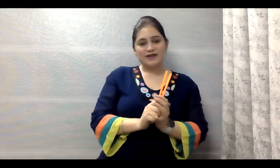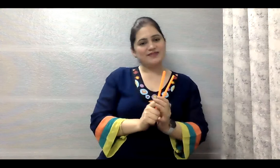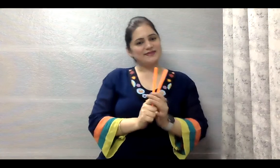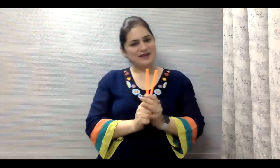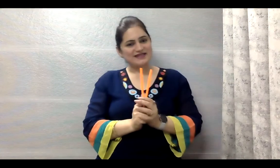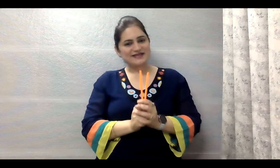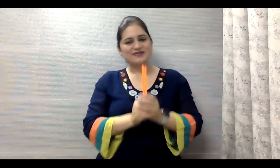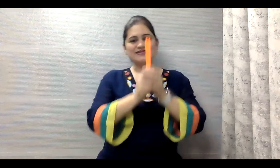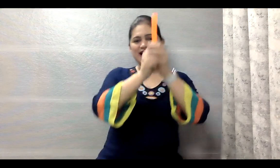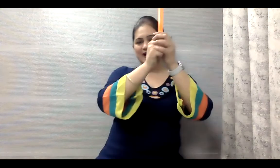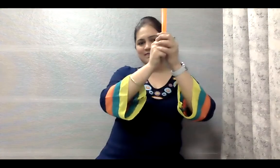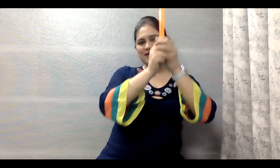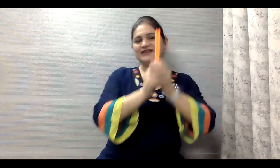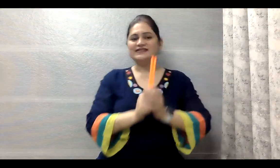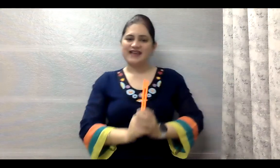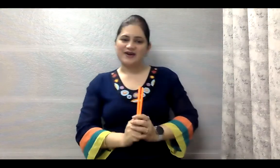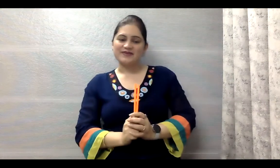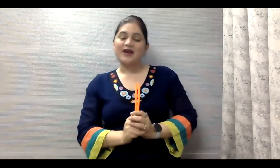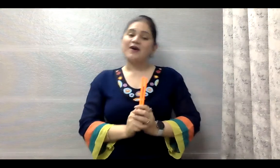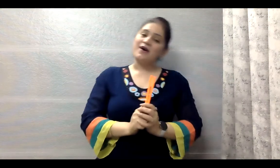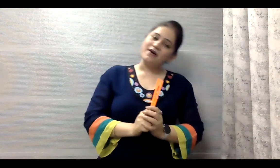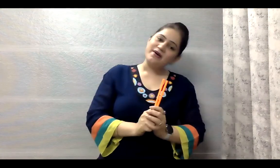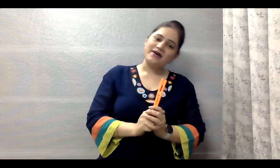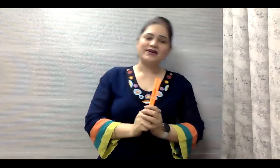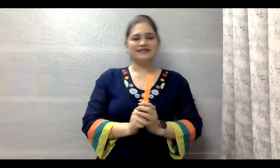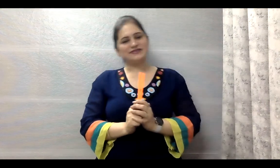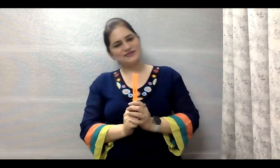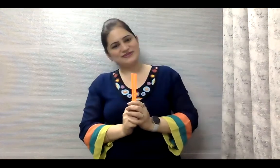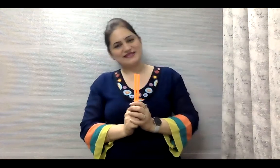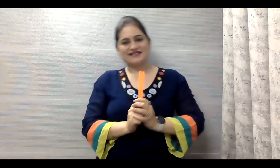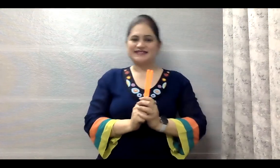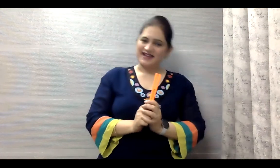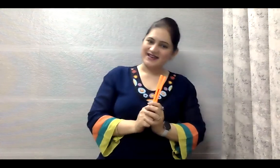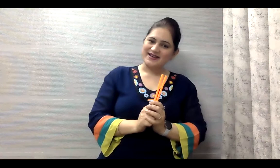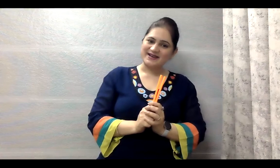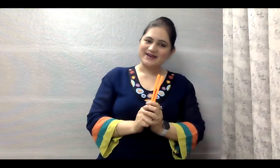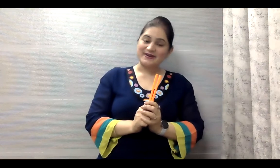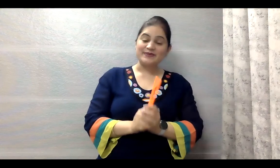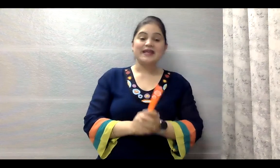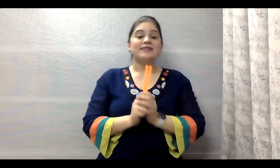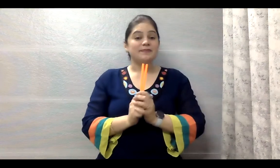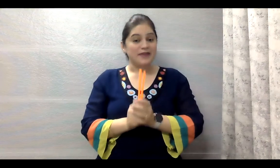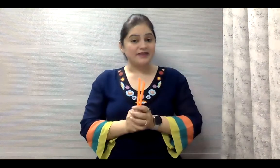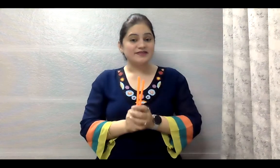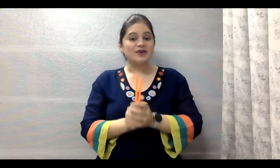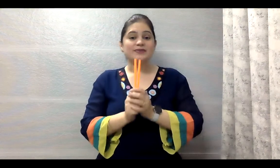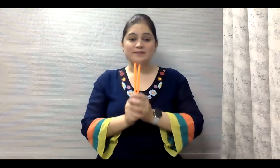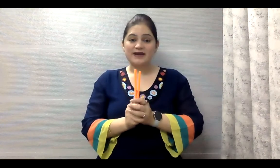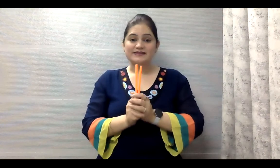on the bus goes up and down, all through the town. The parents on the bus